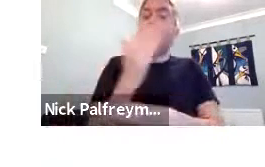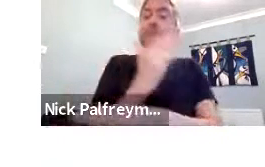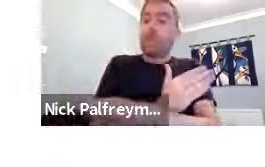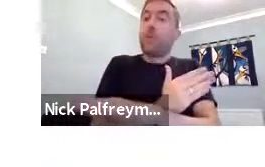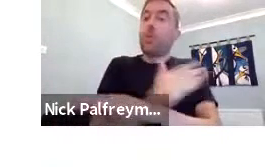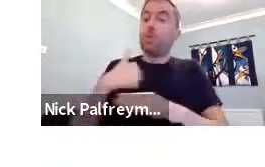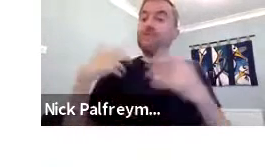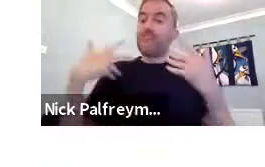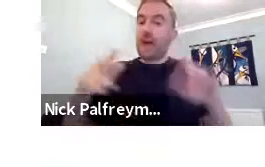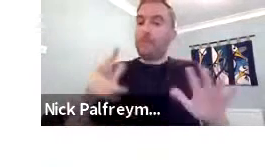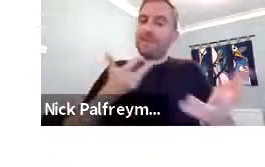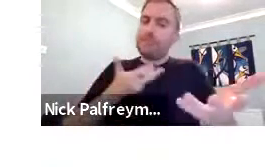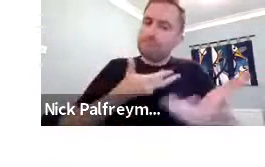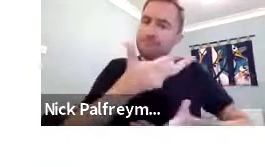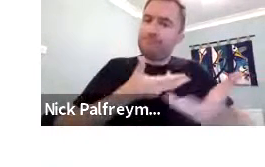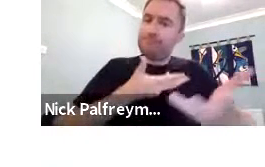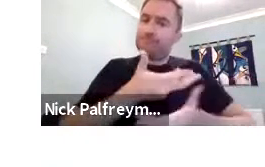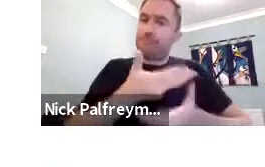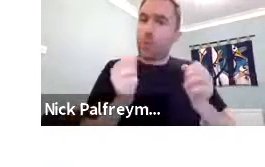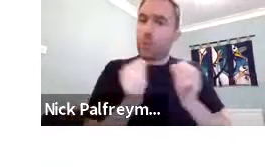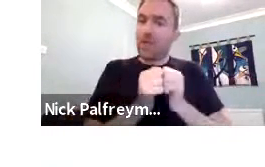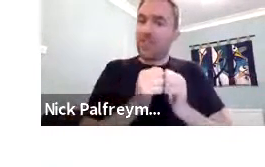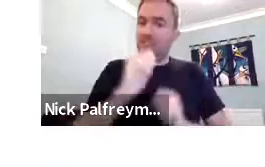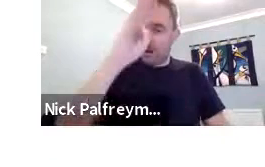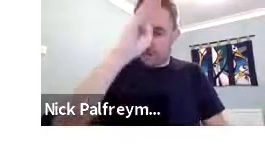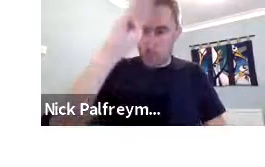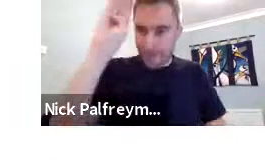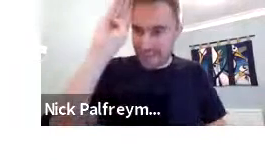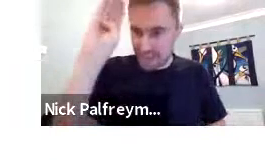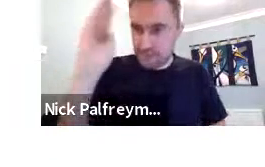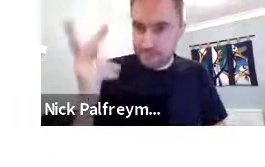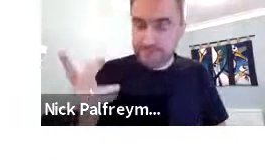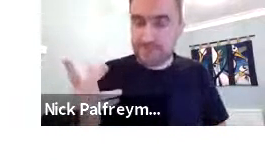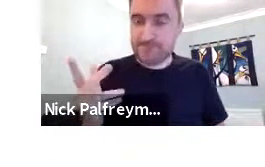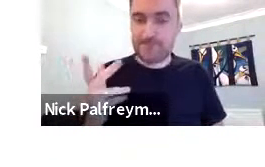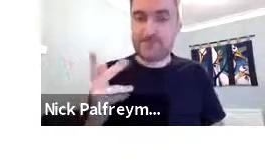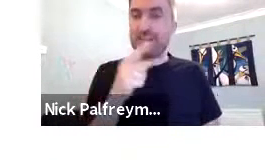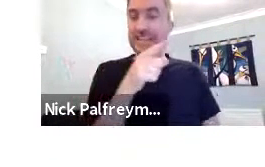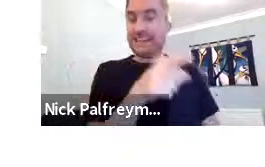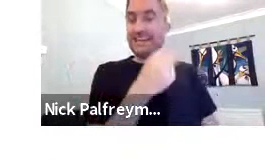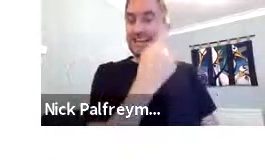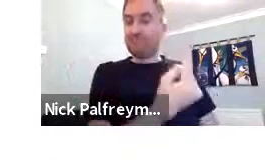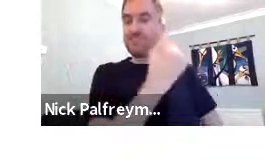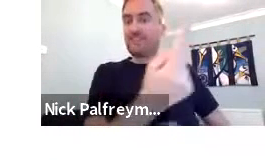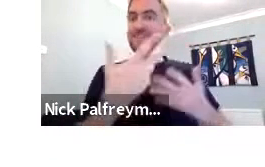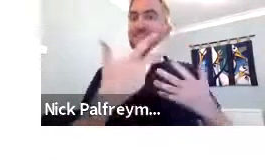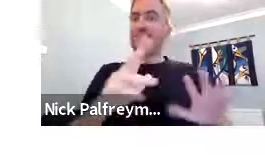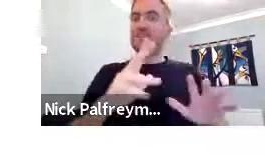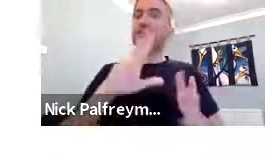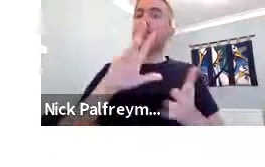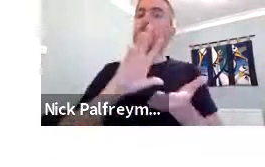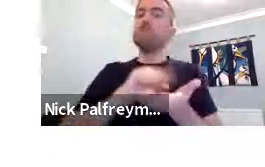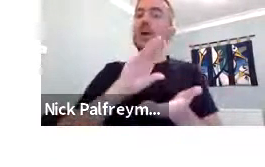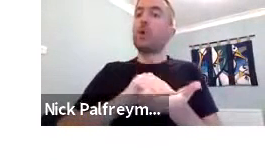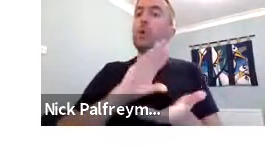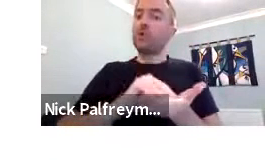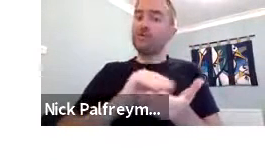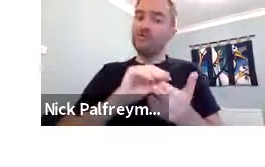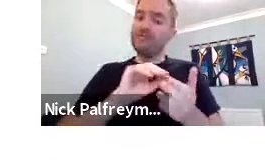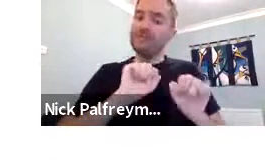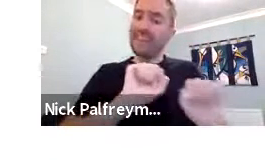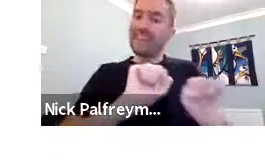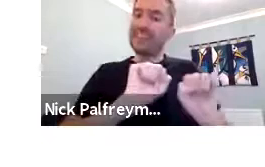So really, this presentation, I was talking to Mohammed, was discussing it with Mohammed